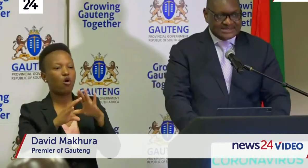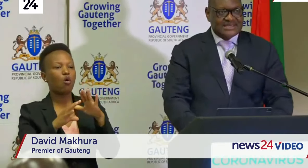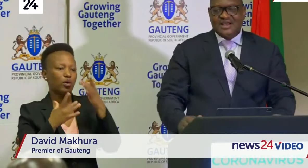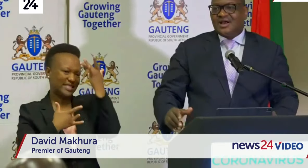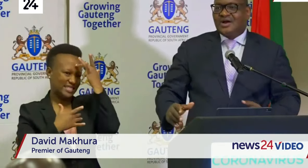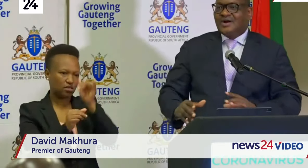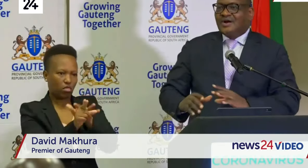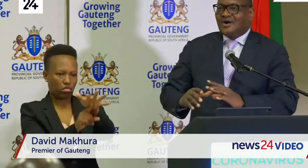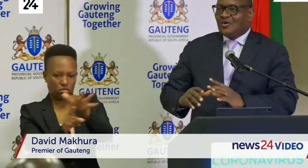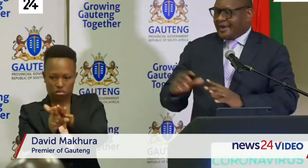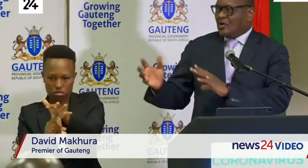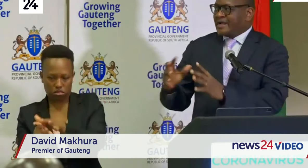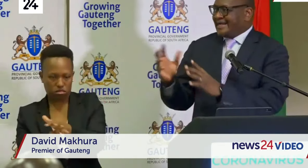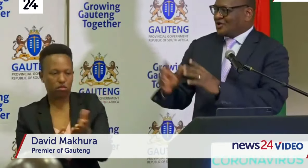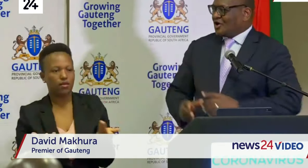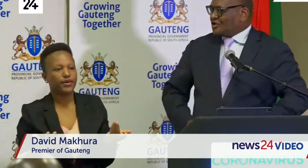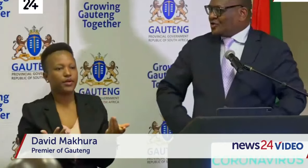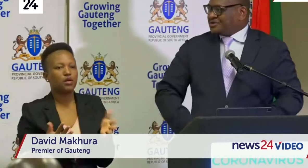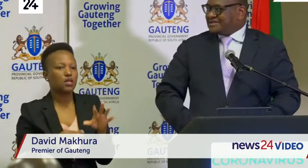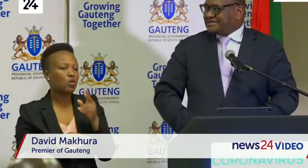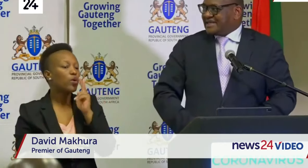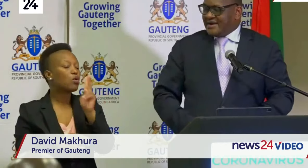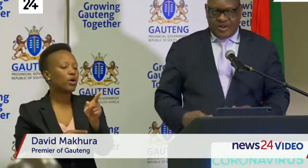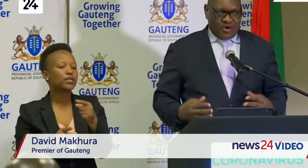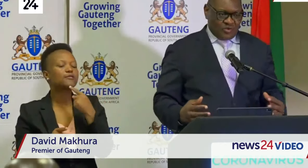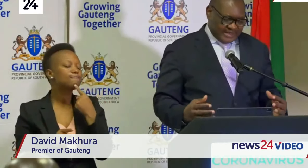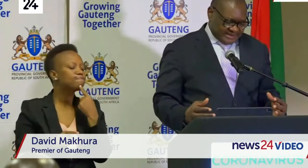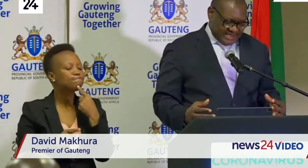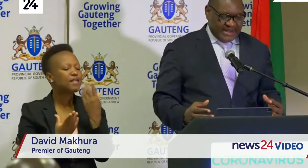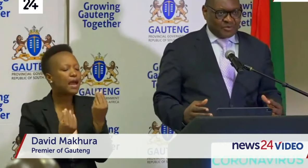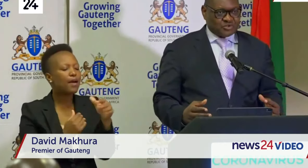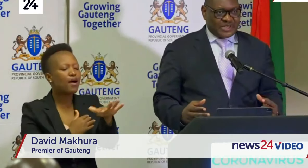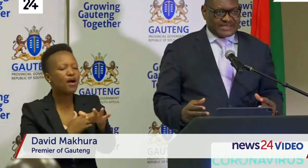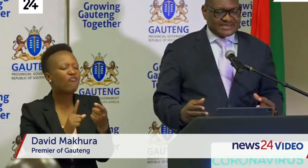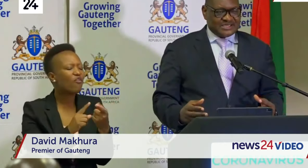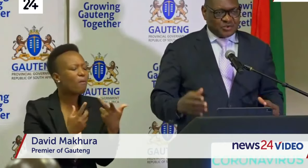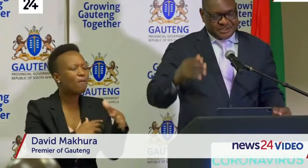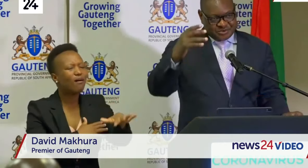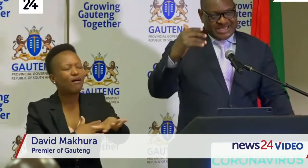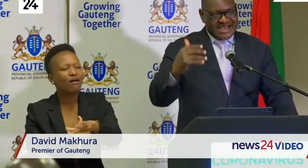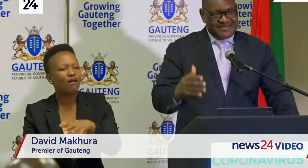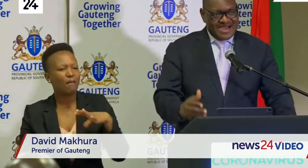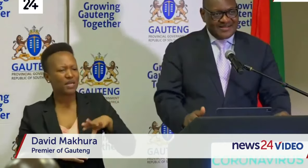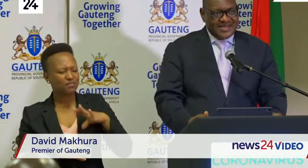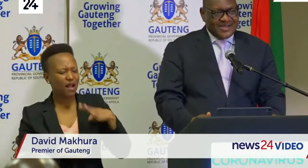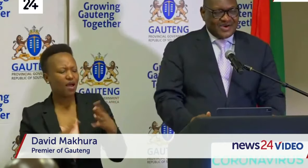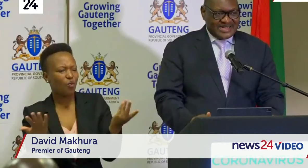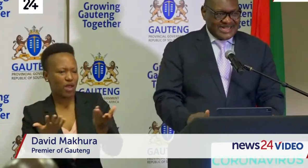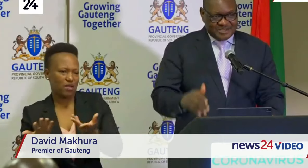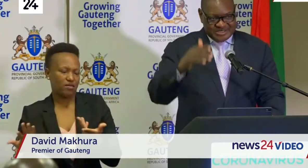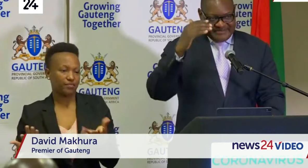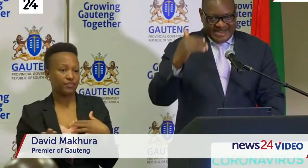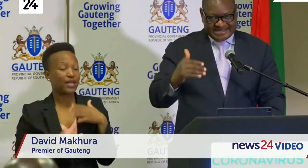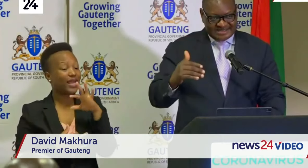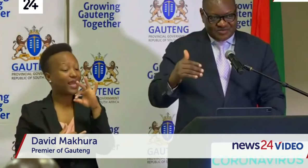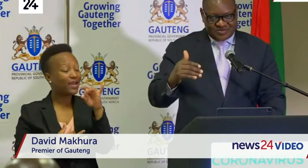Diseases, we look at all those, and we're always able to get... to reduce the number. On